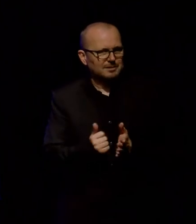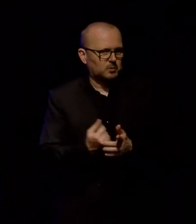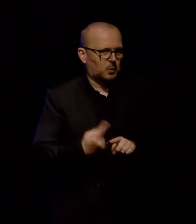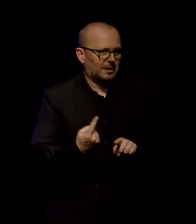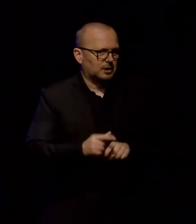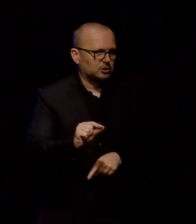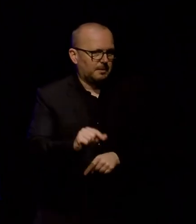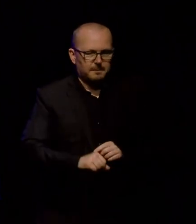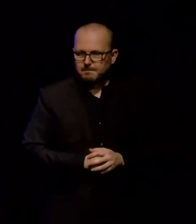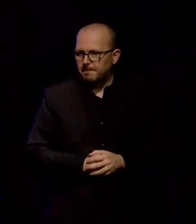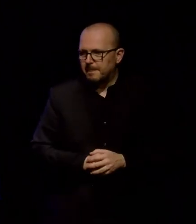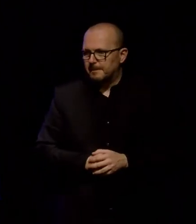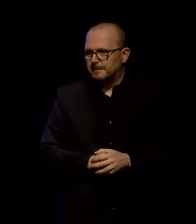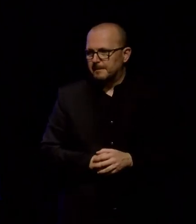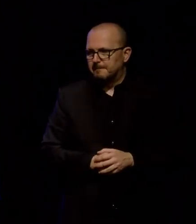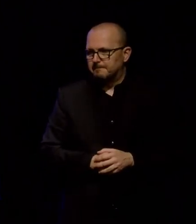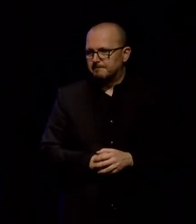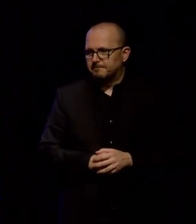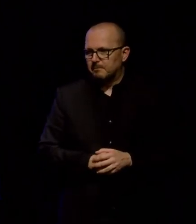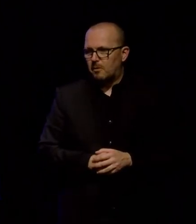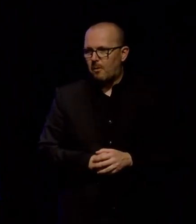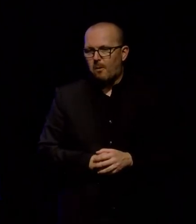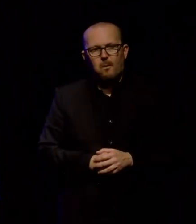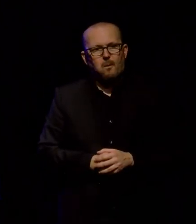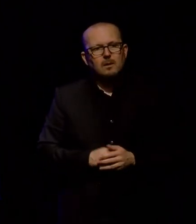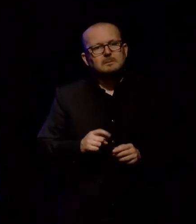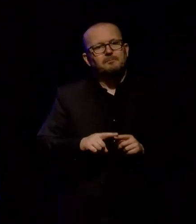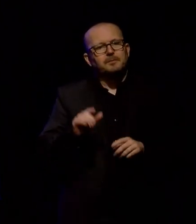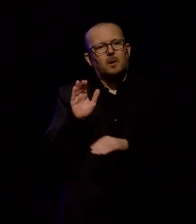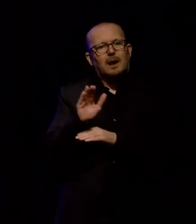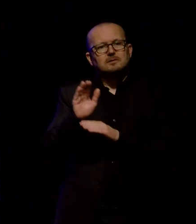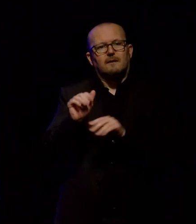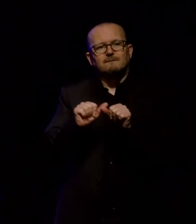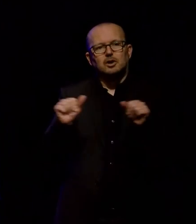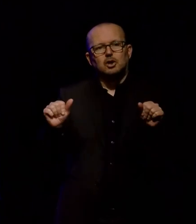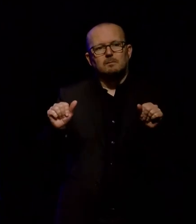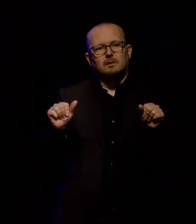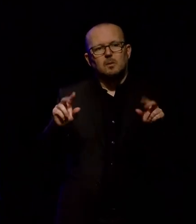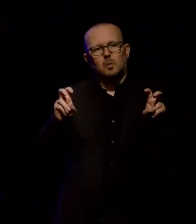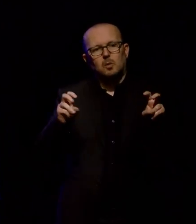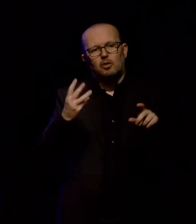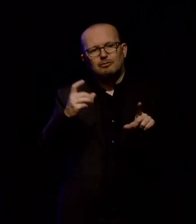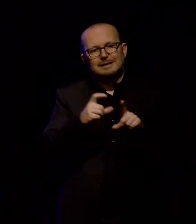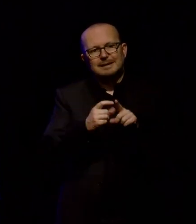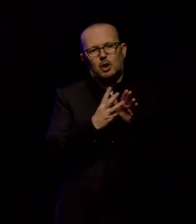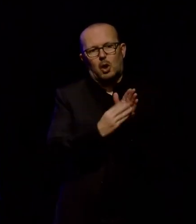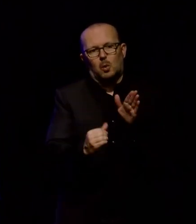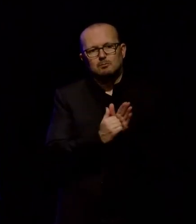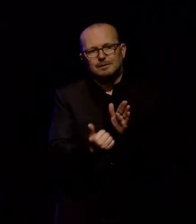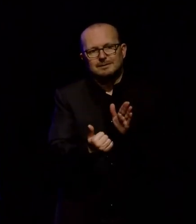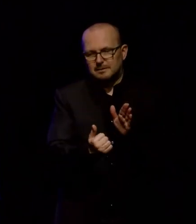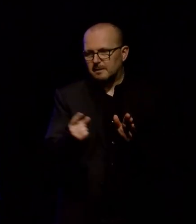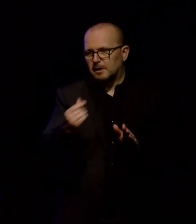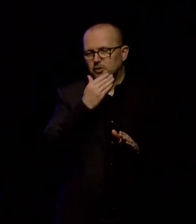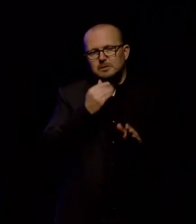We found an external provider called 3D Clone Print, and they did an incredible job of printing all eight spotted shags. They used an ABS